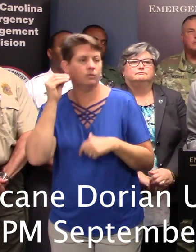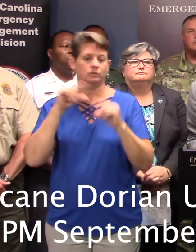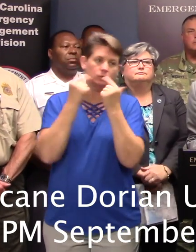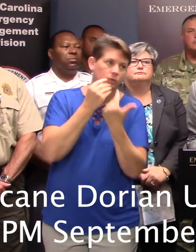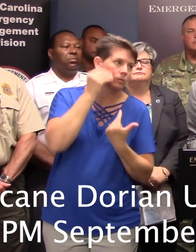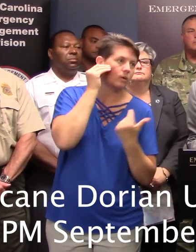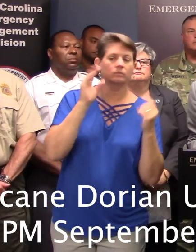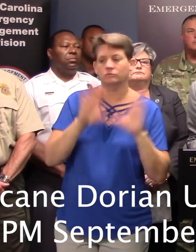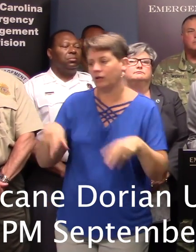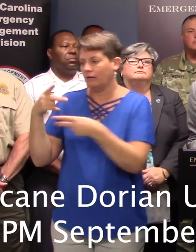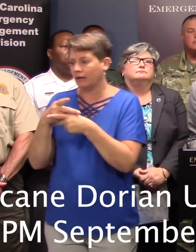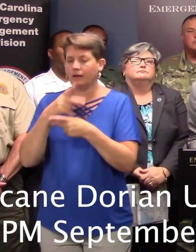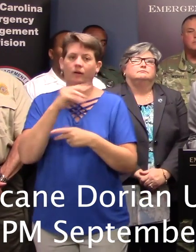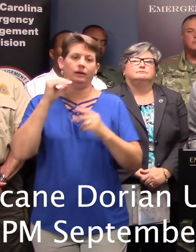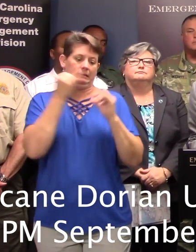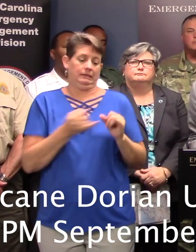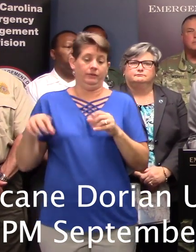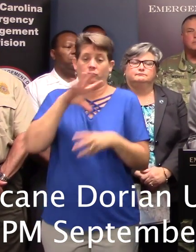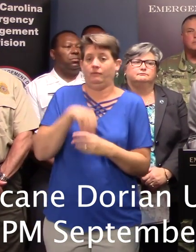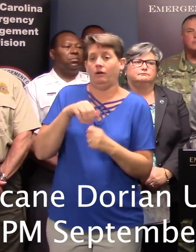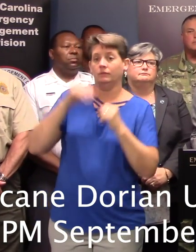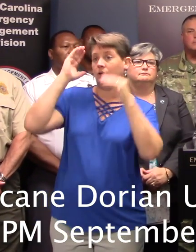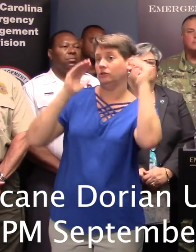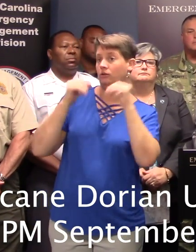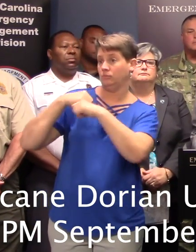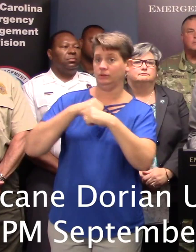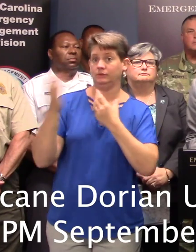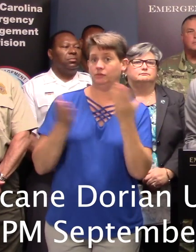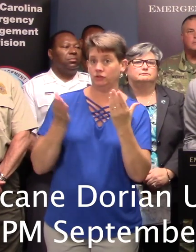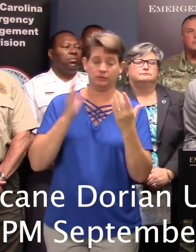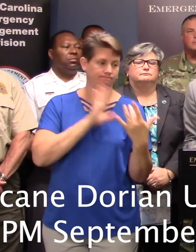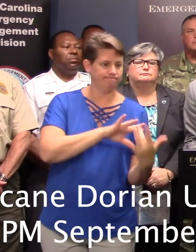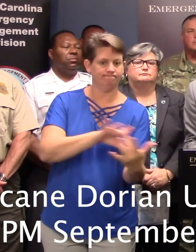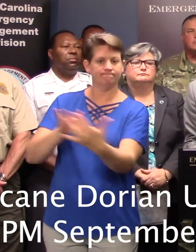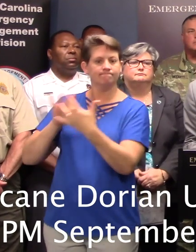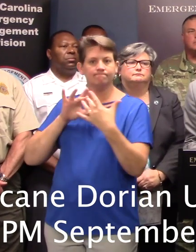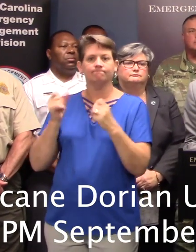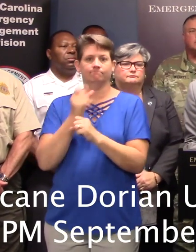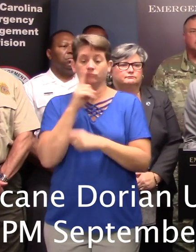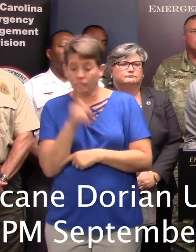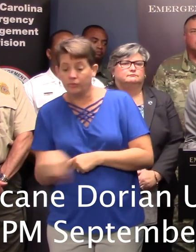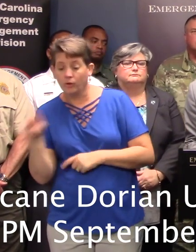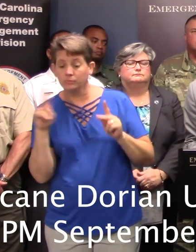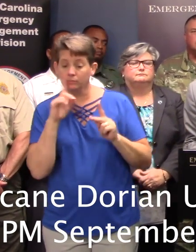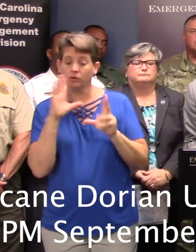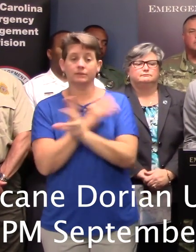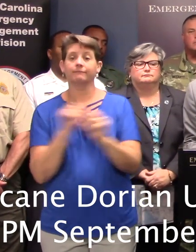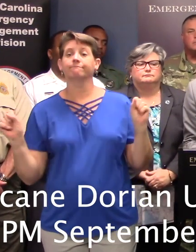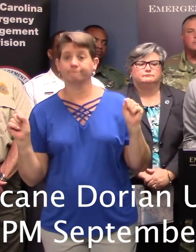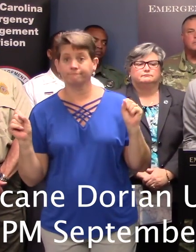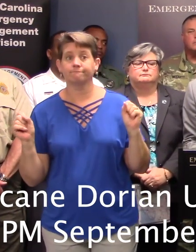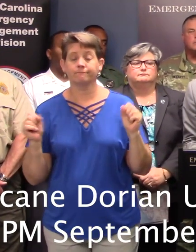child care centers and individuals and adult protective services in the evacuation zones to ensure our vulnerable populations are not in harm's way.